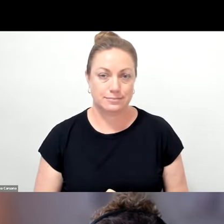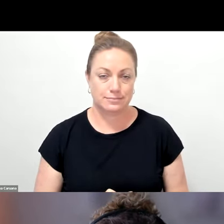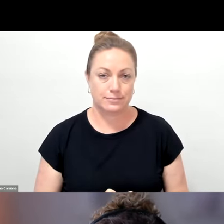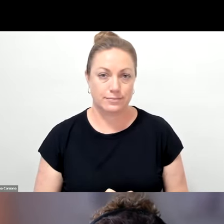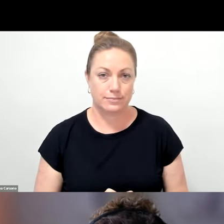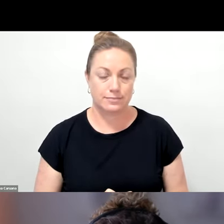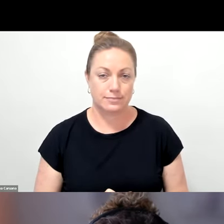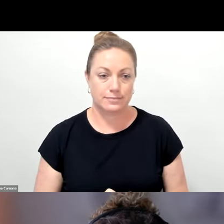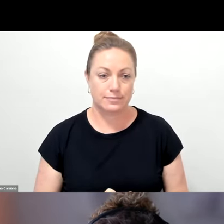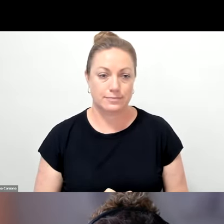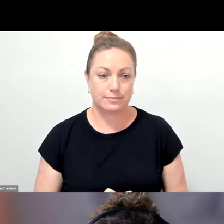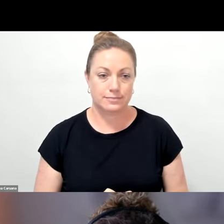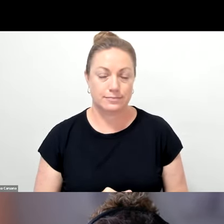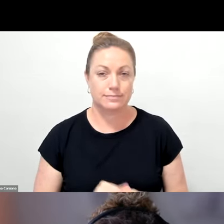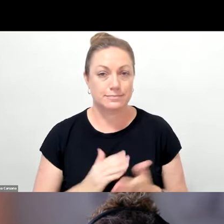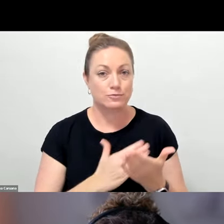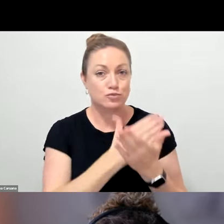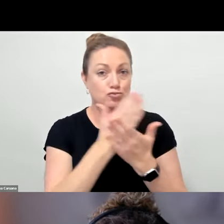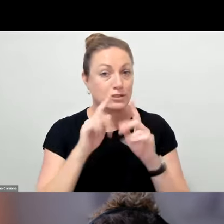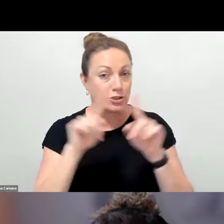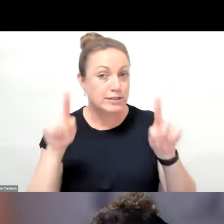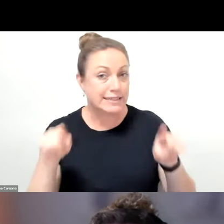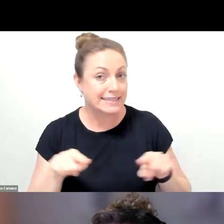So screen share, okay.